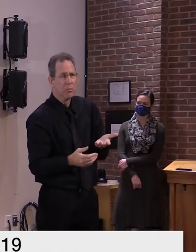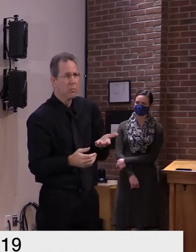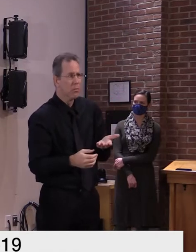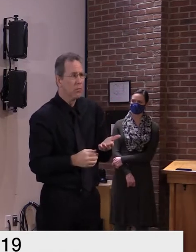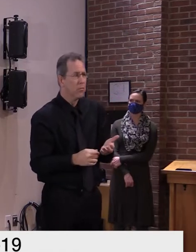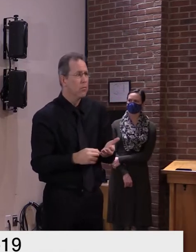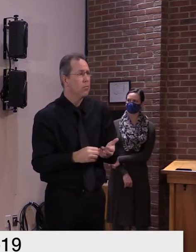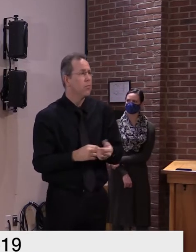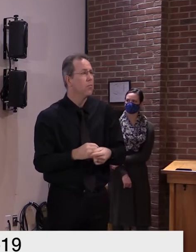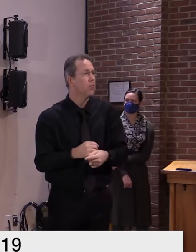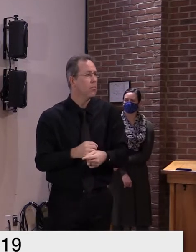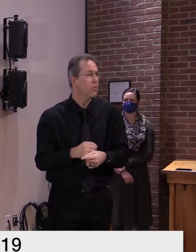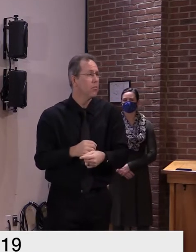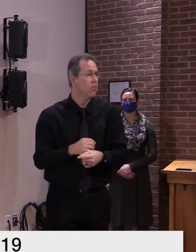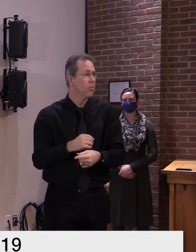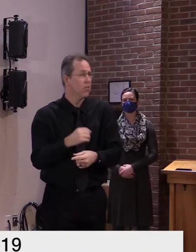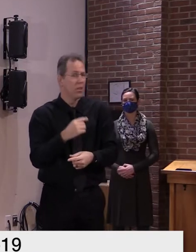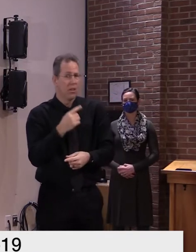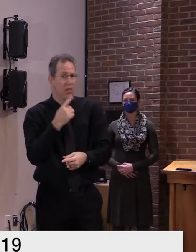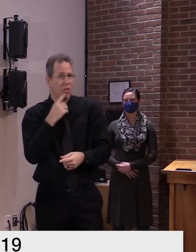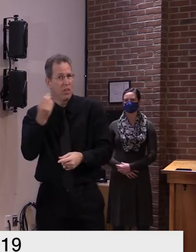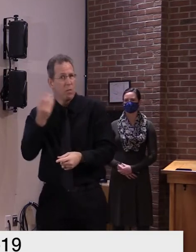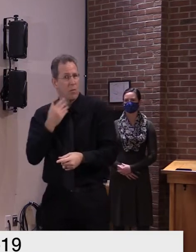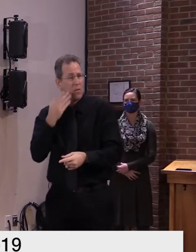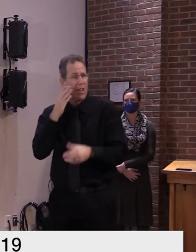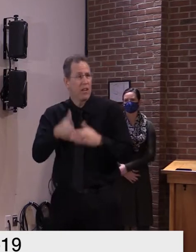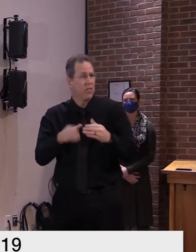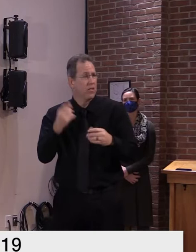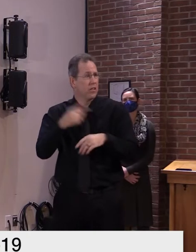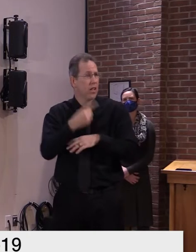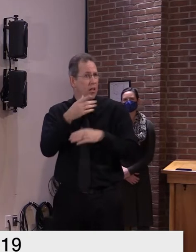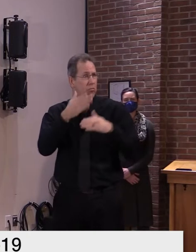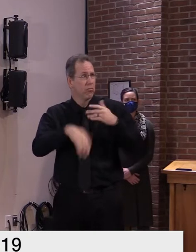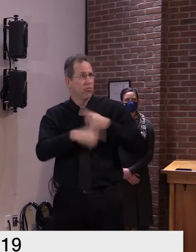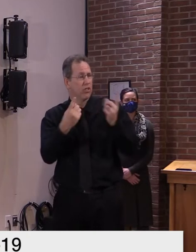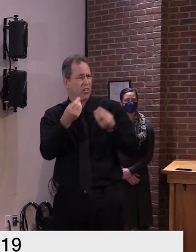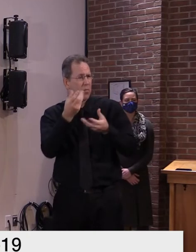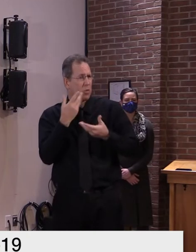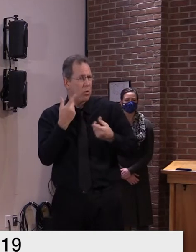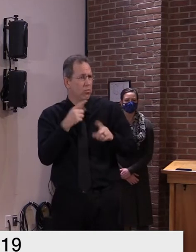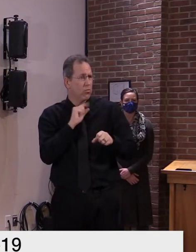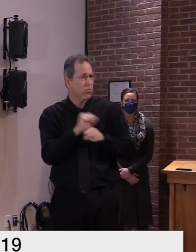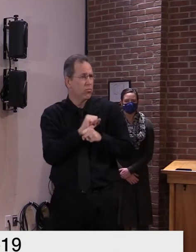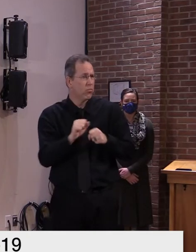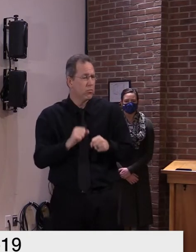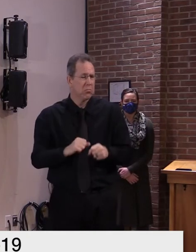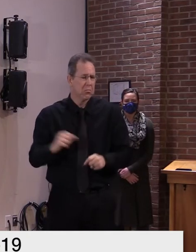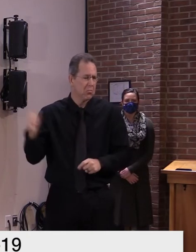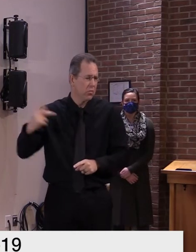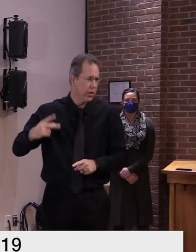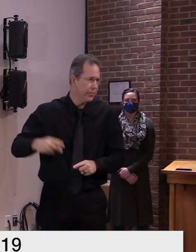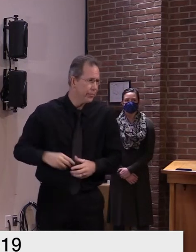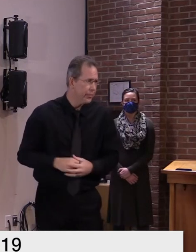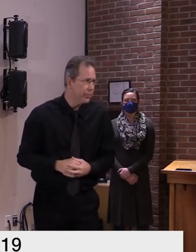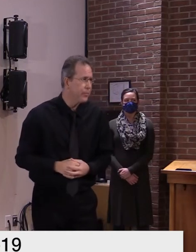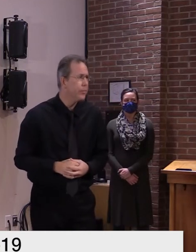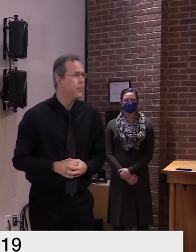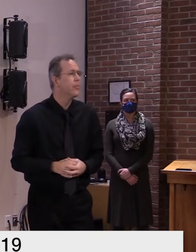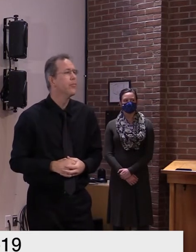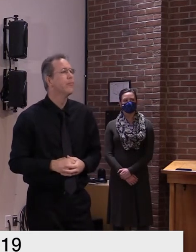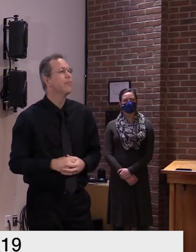wilson the ap hi um morning everybody i have